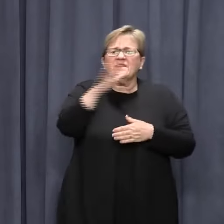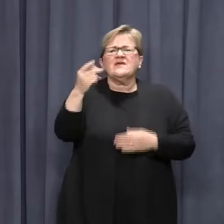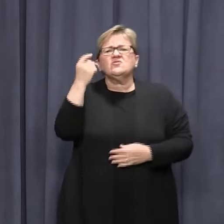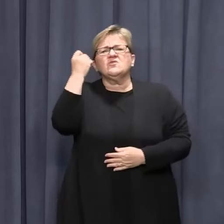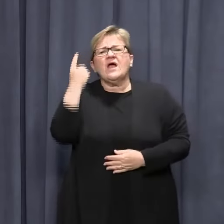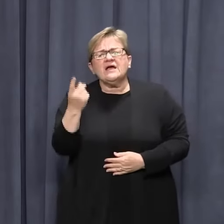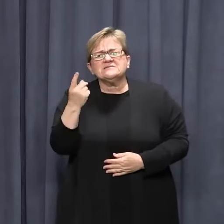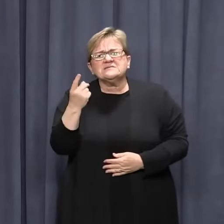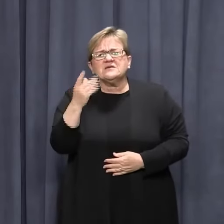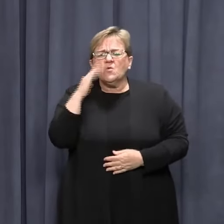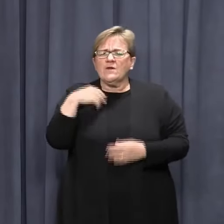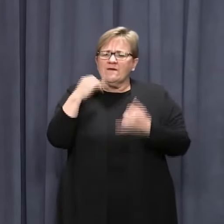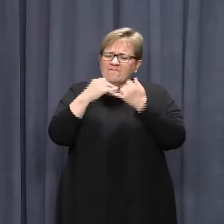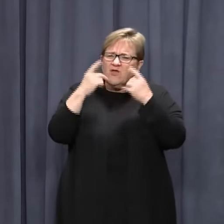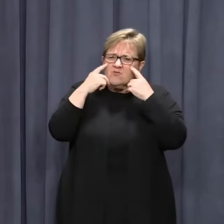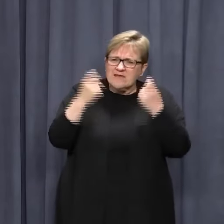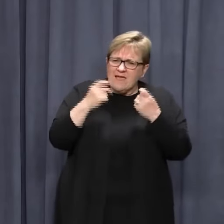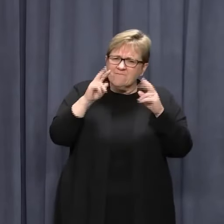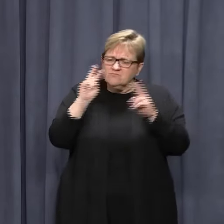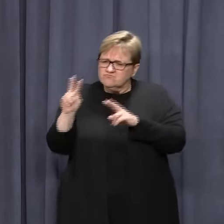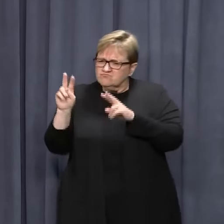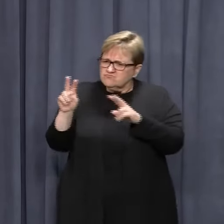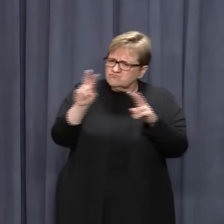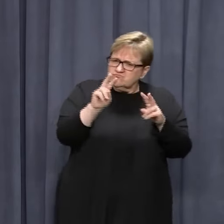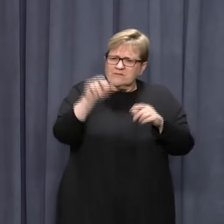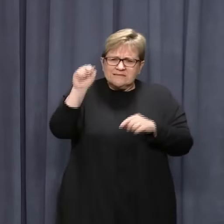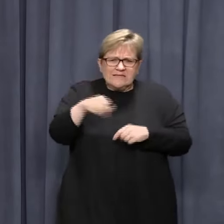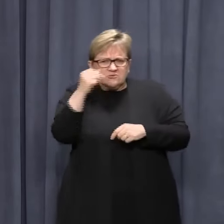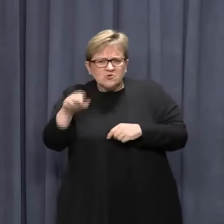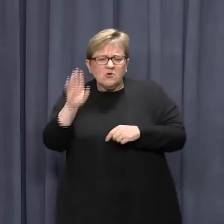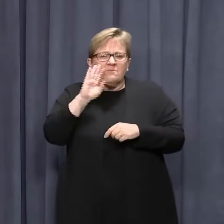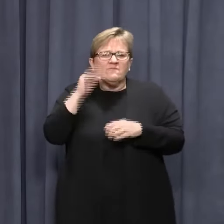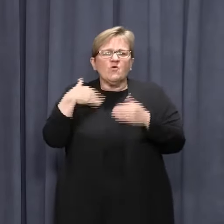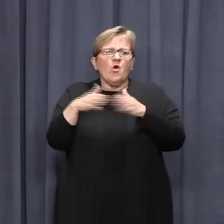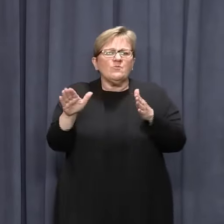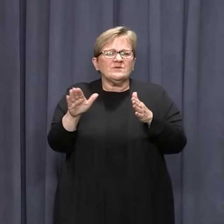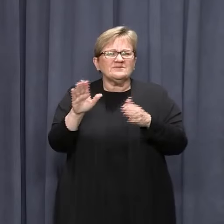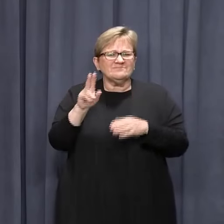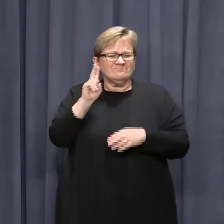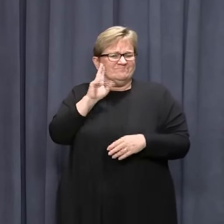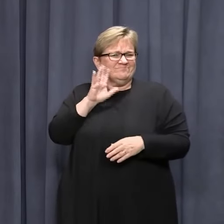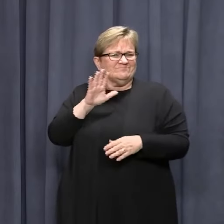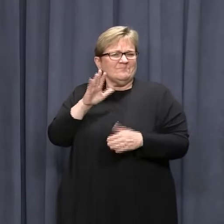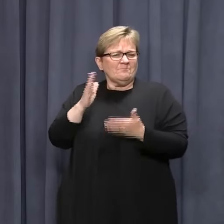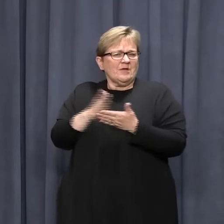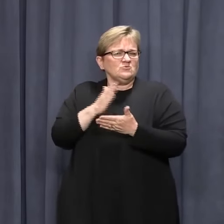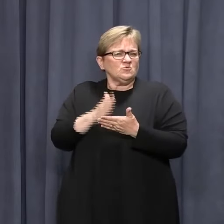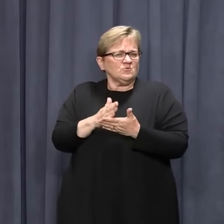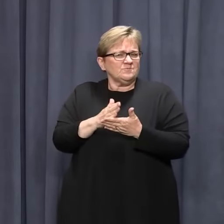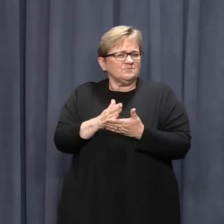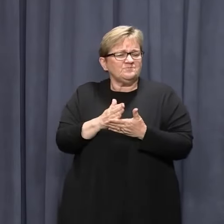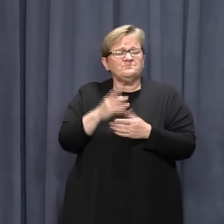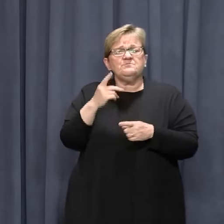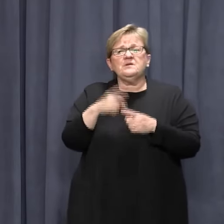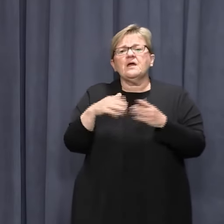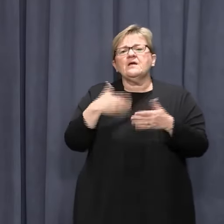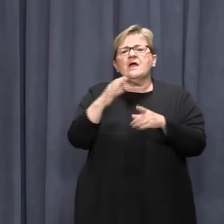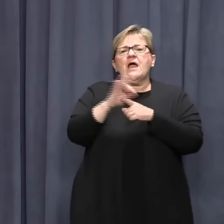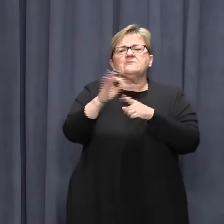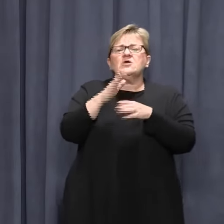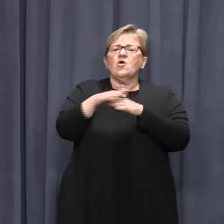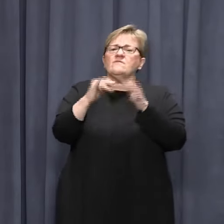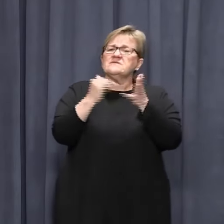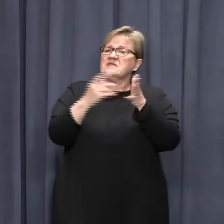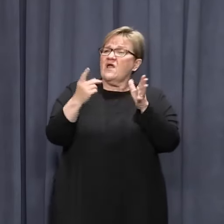whilst we cautiously assess the situation over the last few days. I also can provide an update on